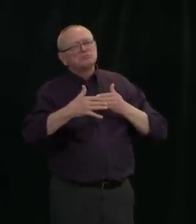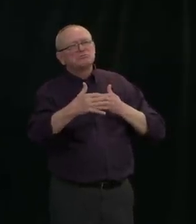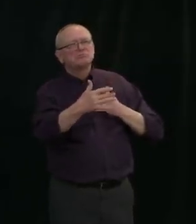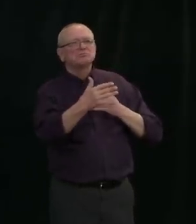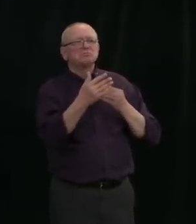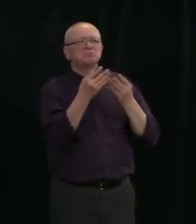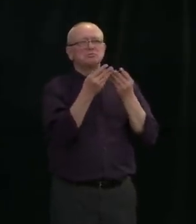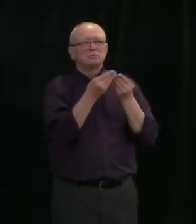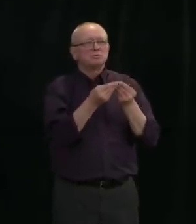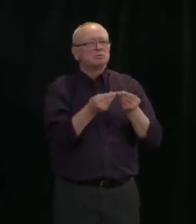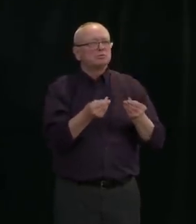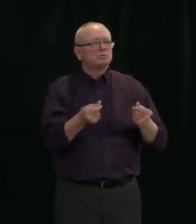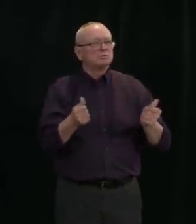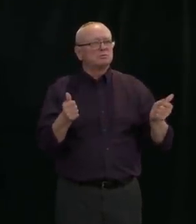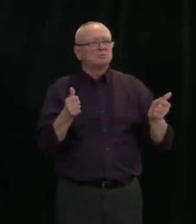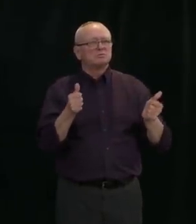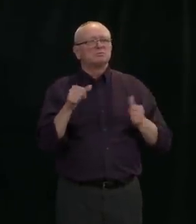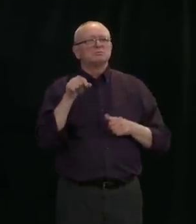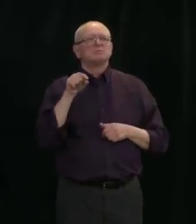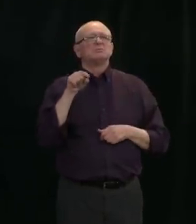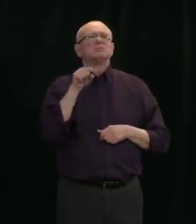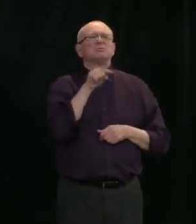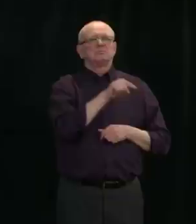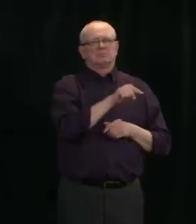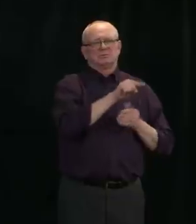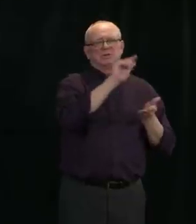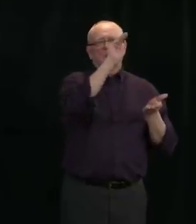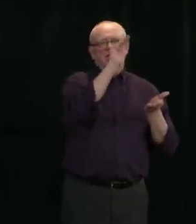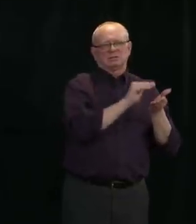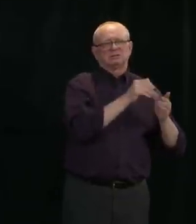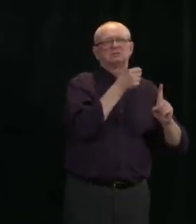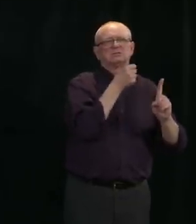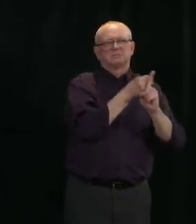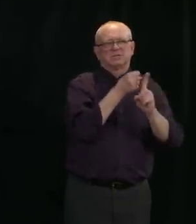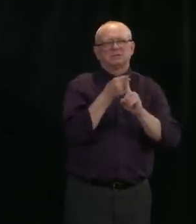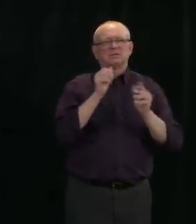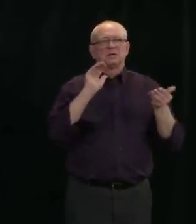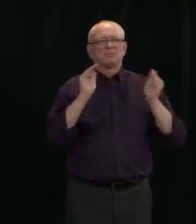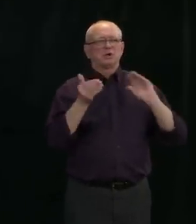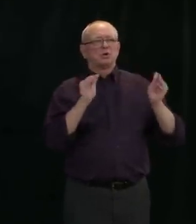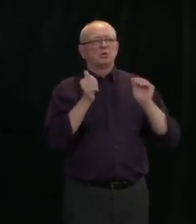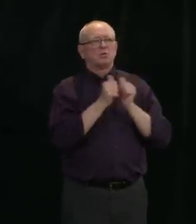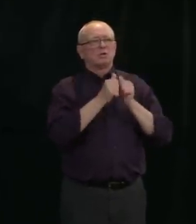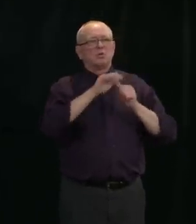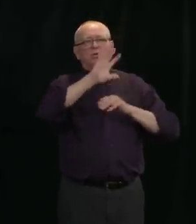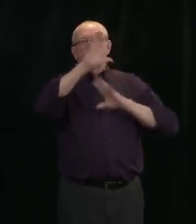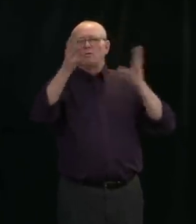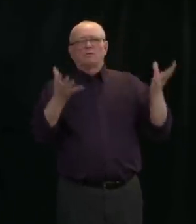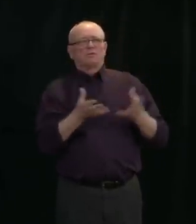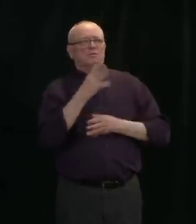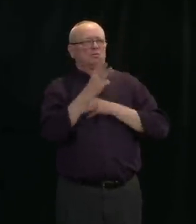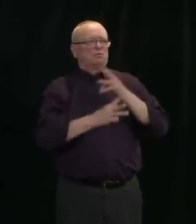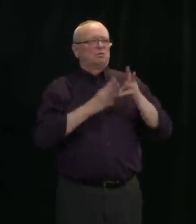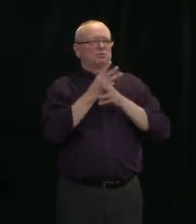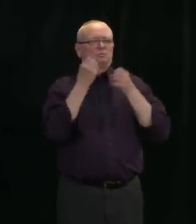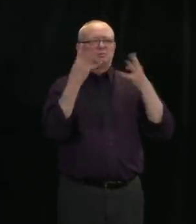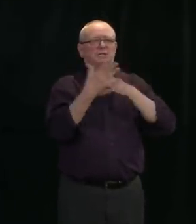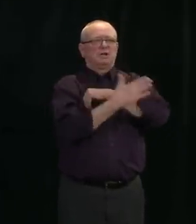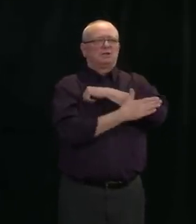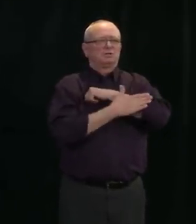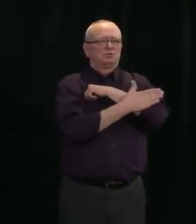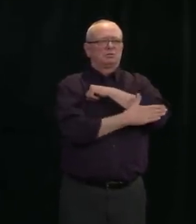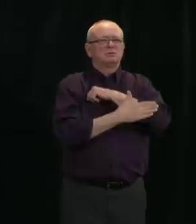world. We are reaching the point where we have enough data to inform credible modelling about potential